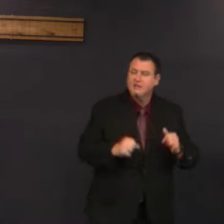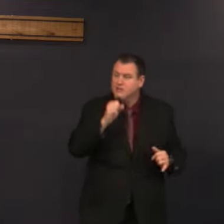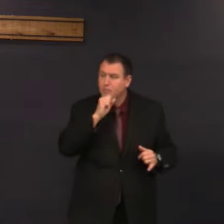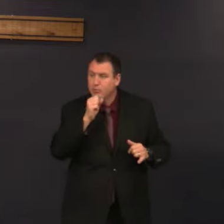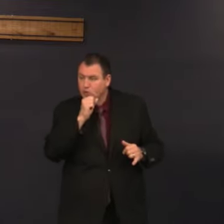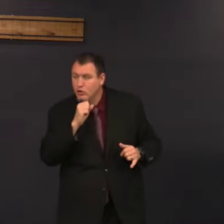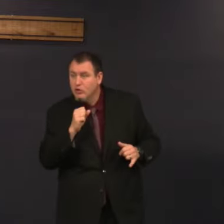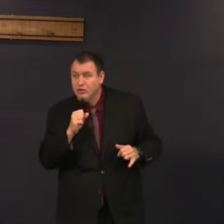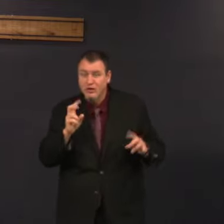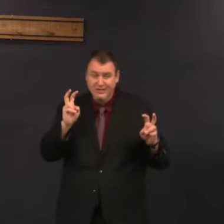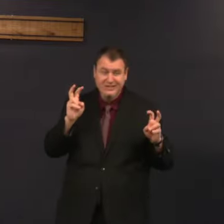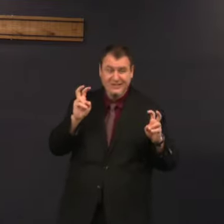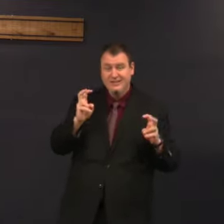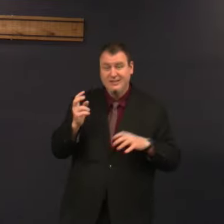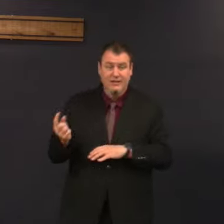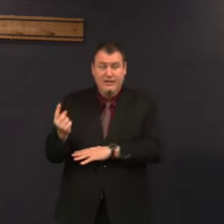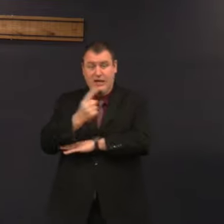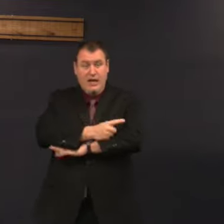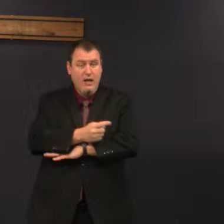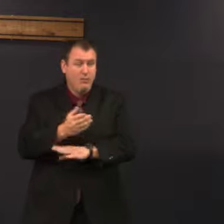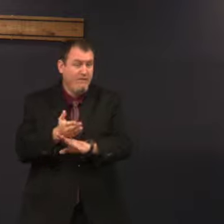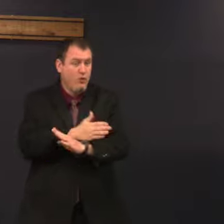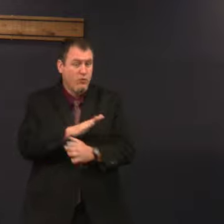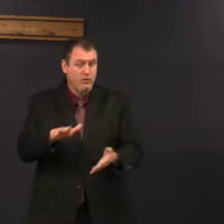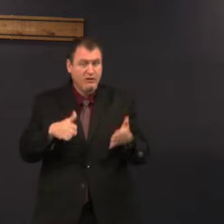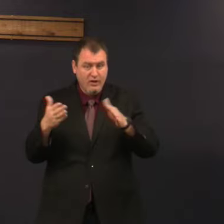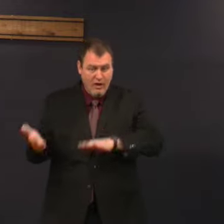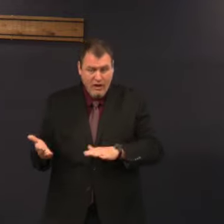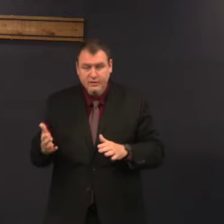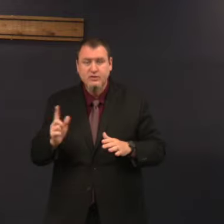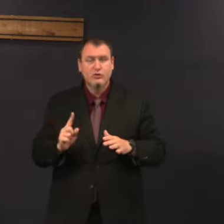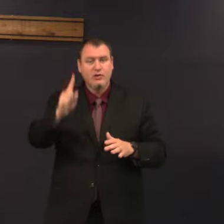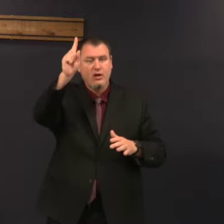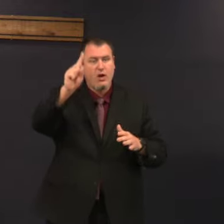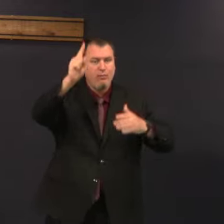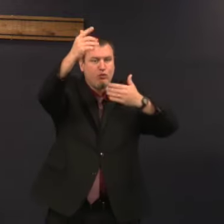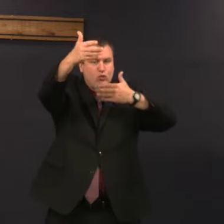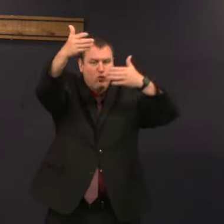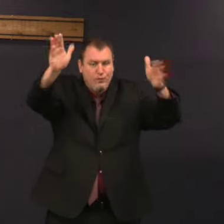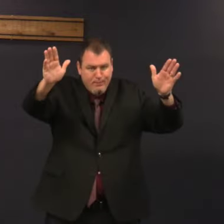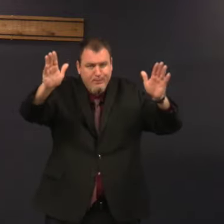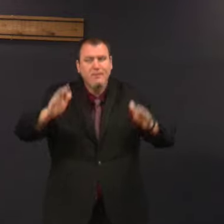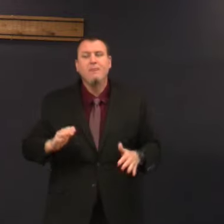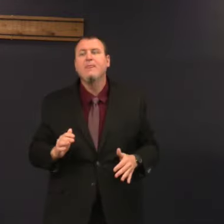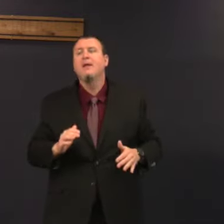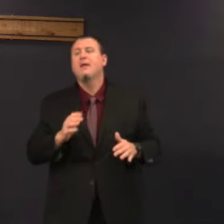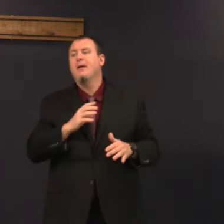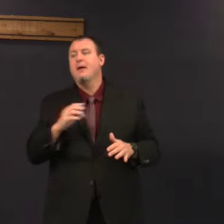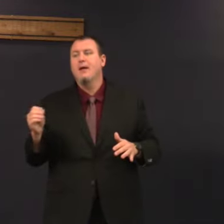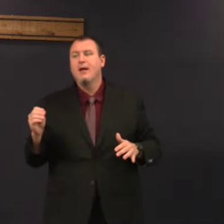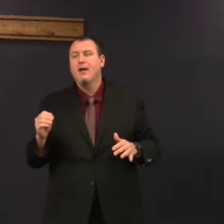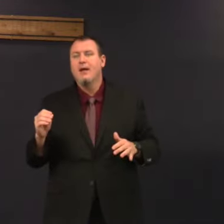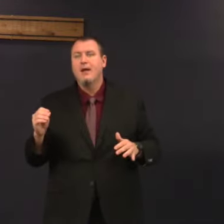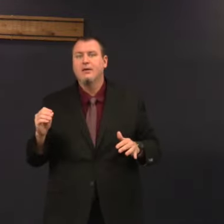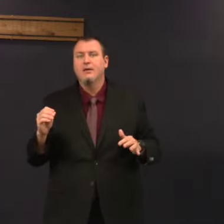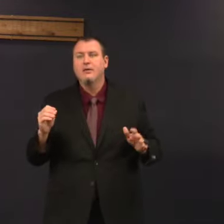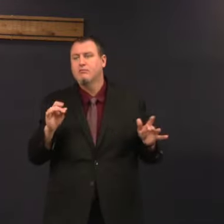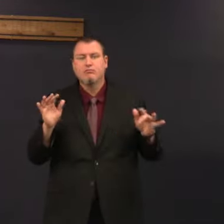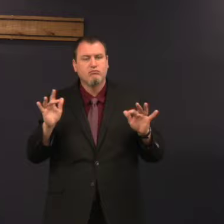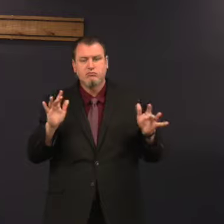chapter 13 just before his death when they go into